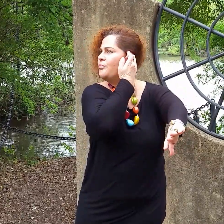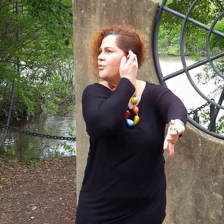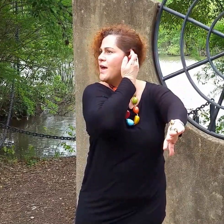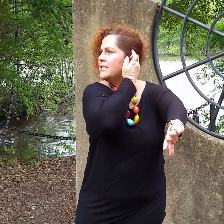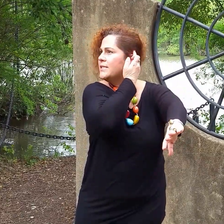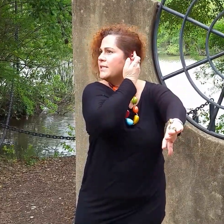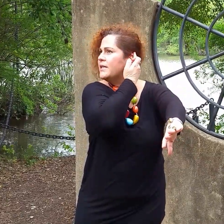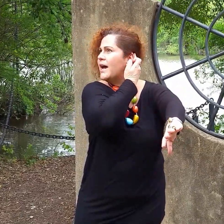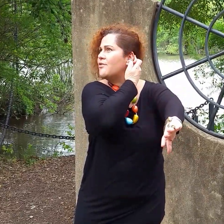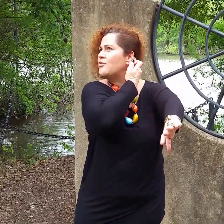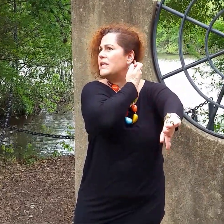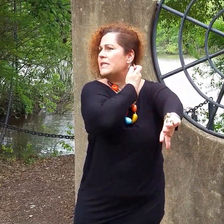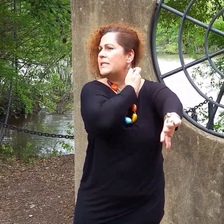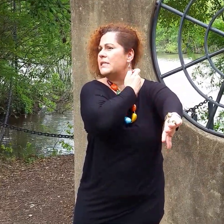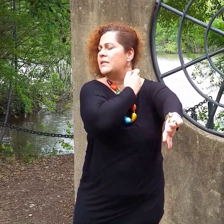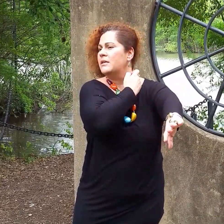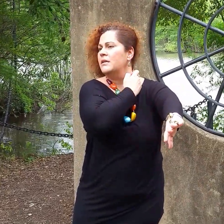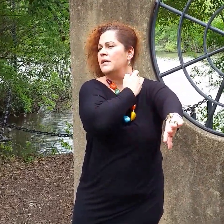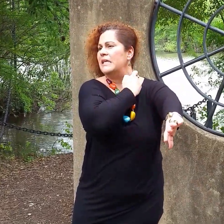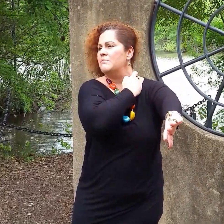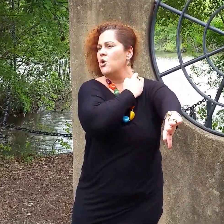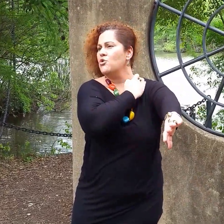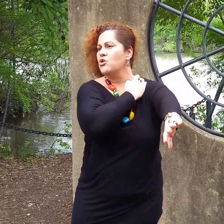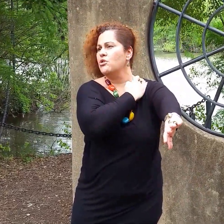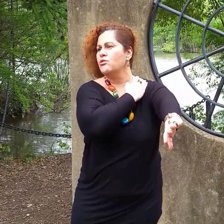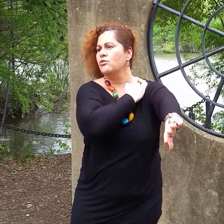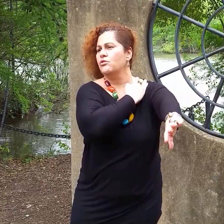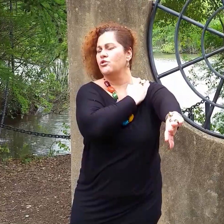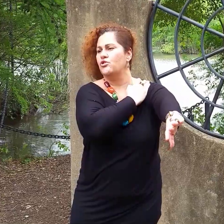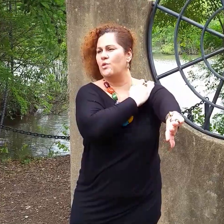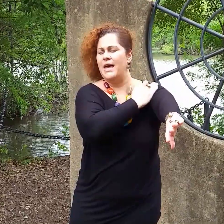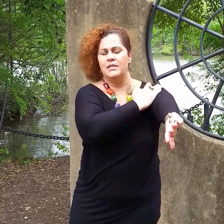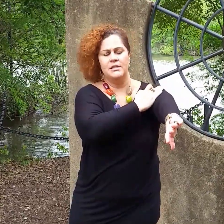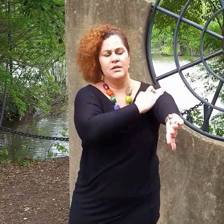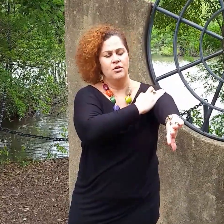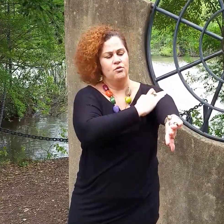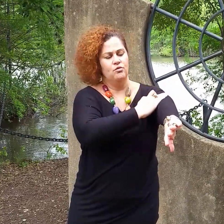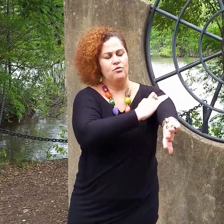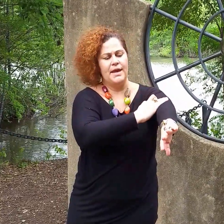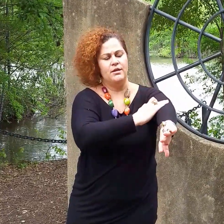pressing and releasing in motion, stress, rage.